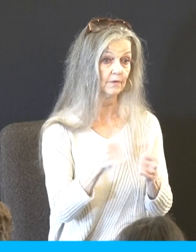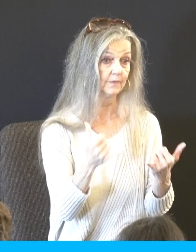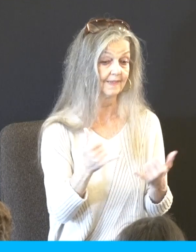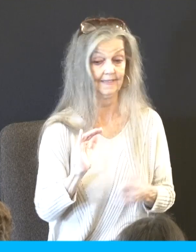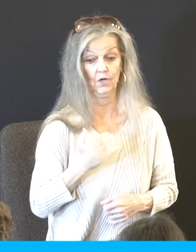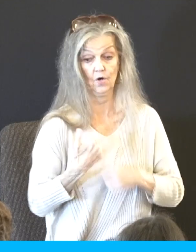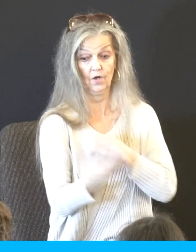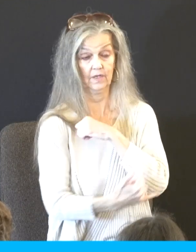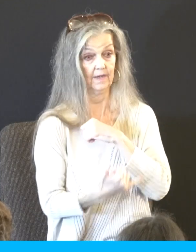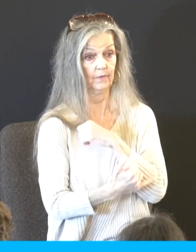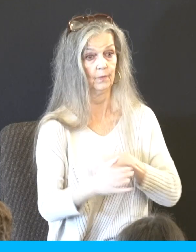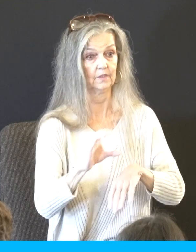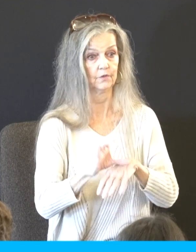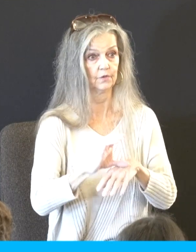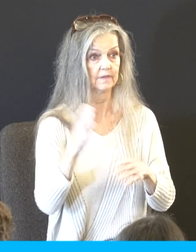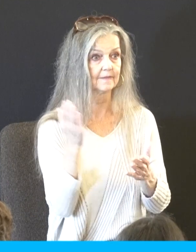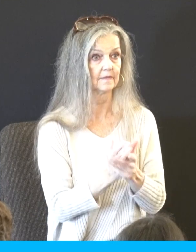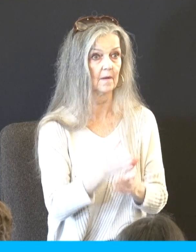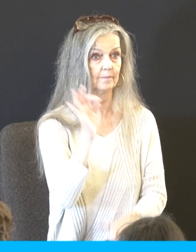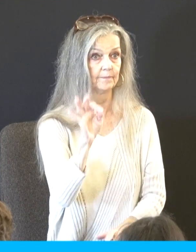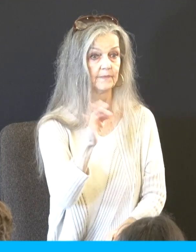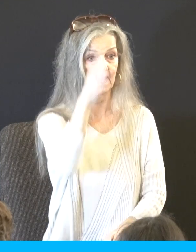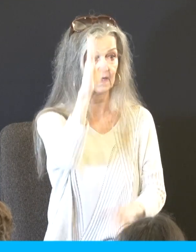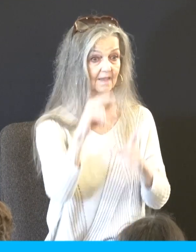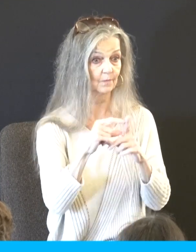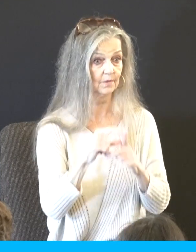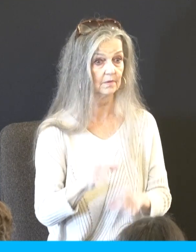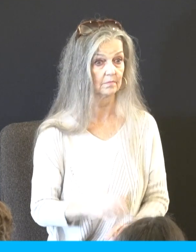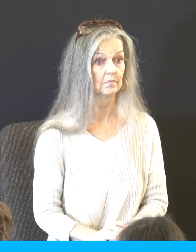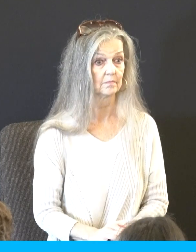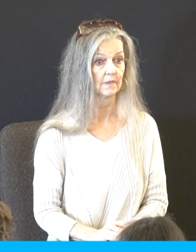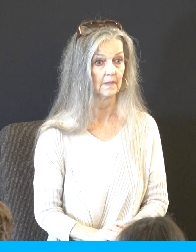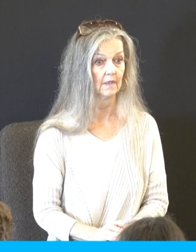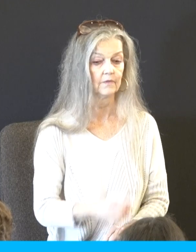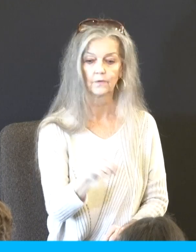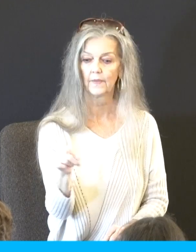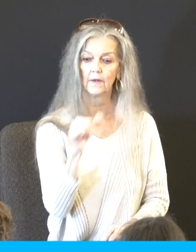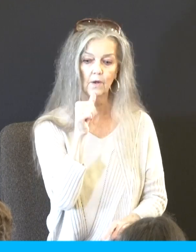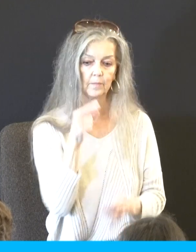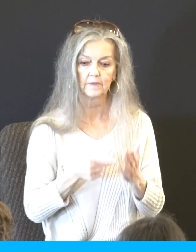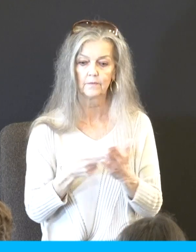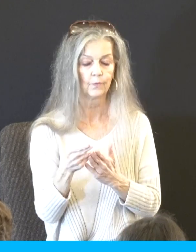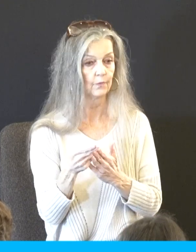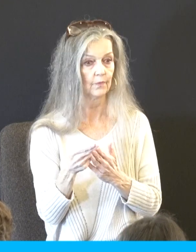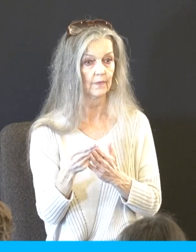pulpits are no longer proclaiming what the word of God says. And so, since they aren't being honest about, look, you're in the same-sex relationship